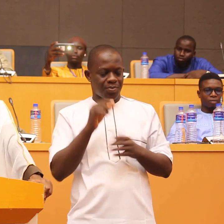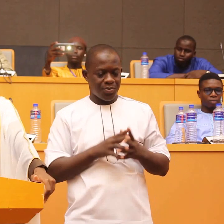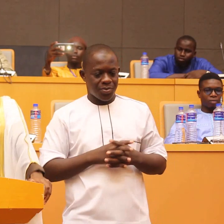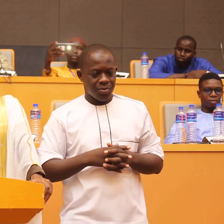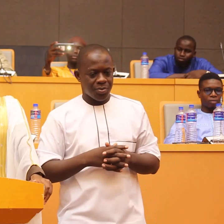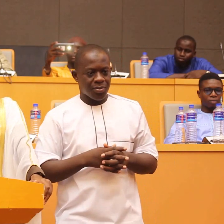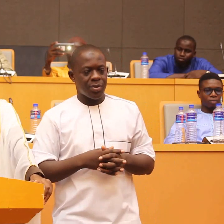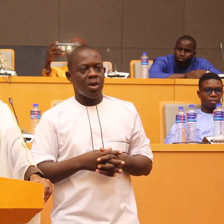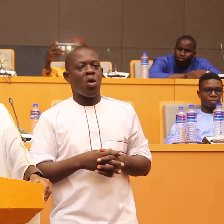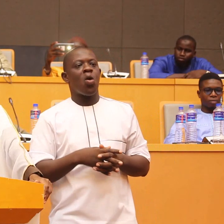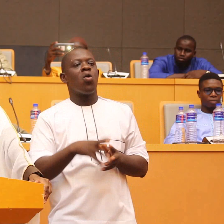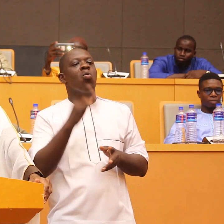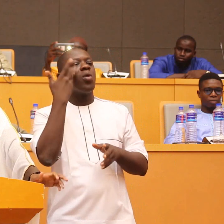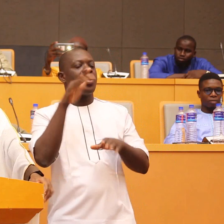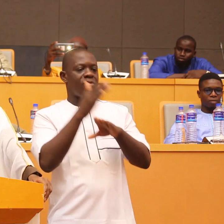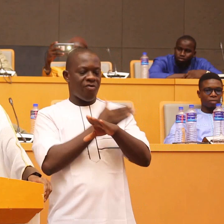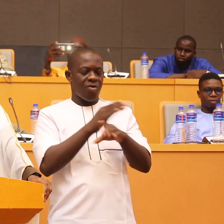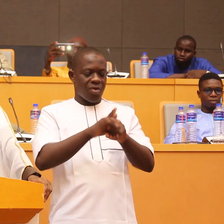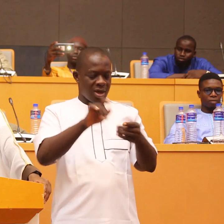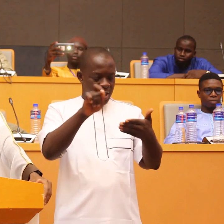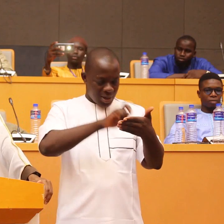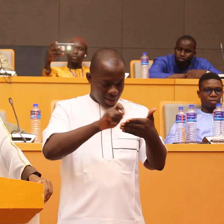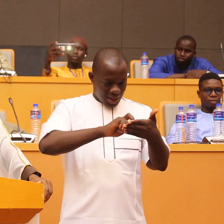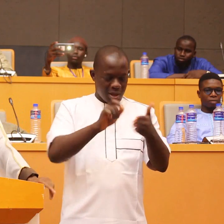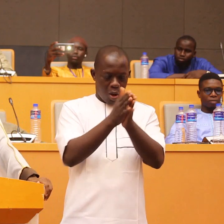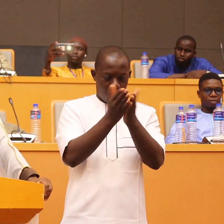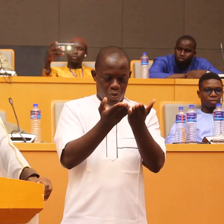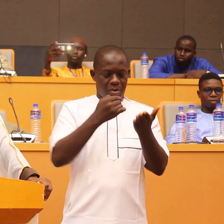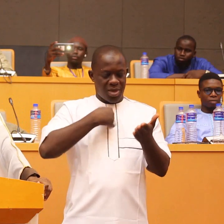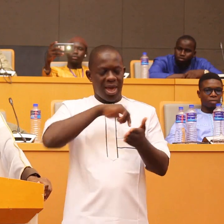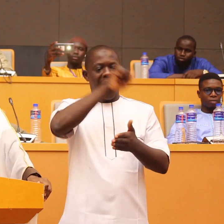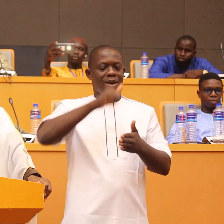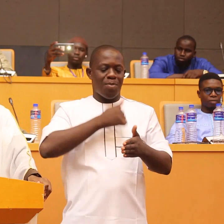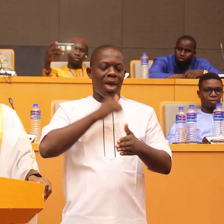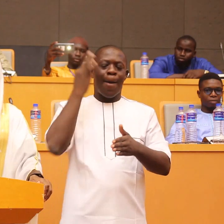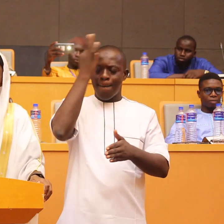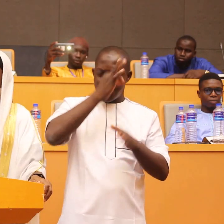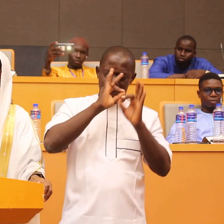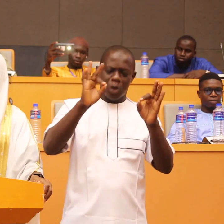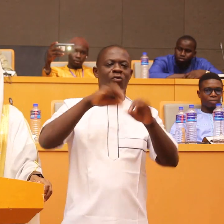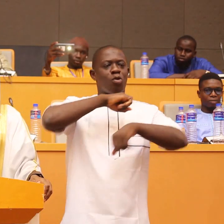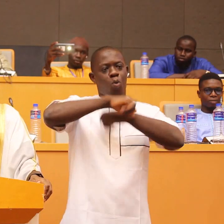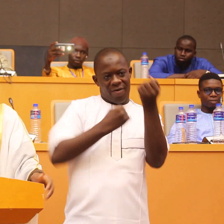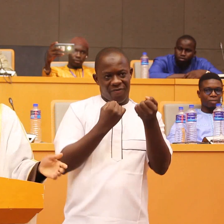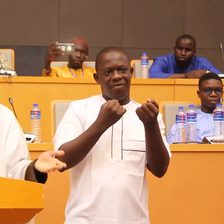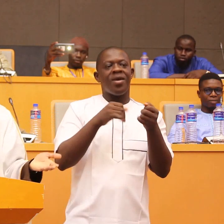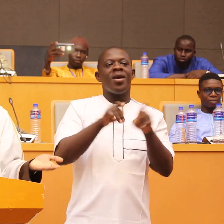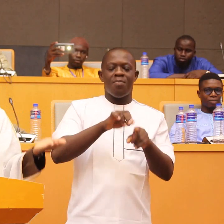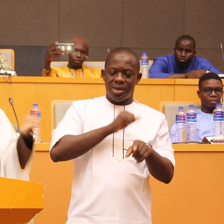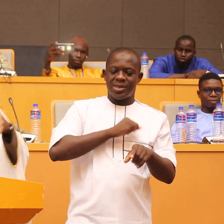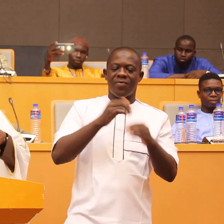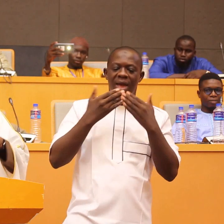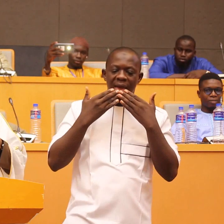when we were writing this hadith and my beautiful wife I then said to her now